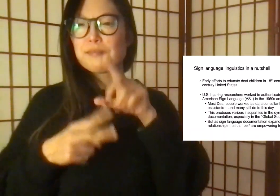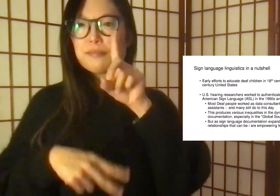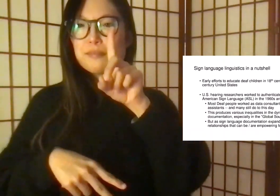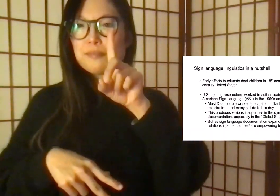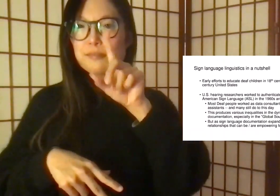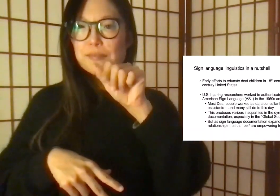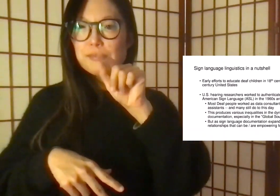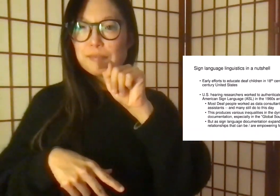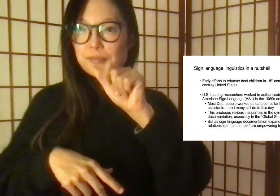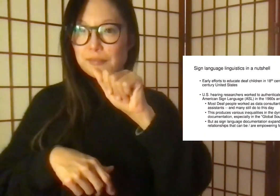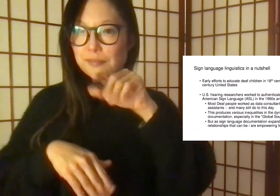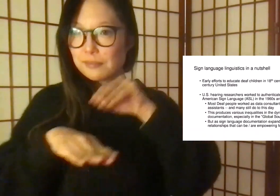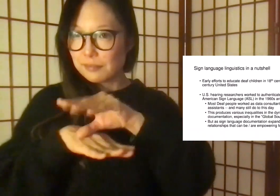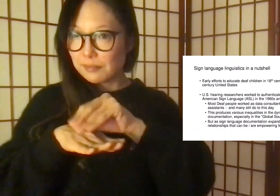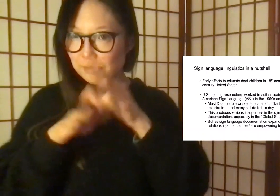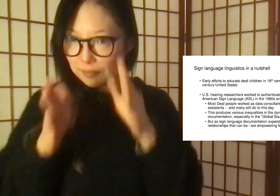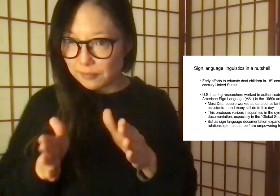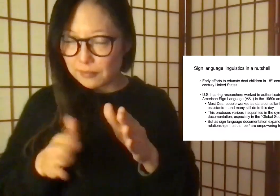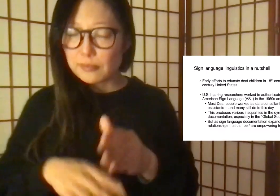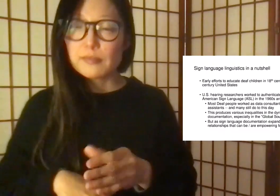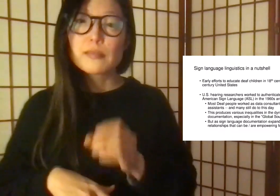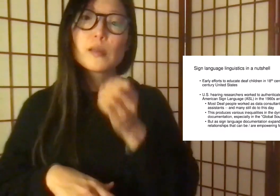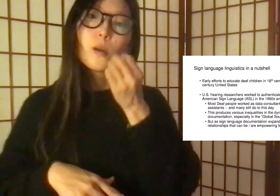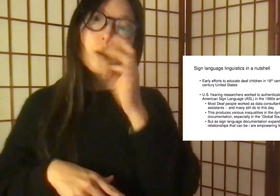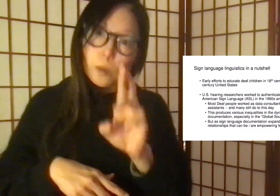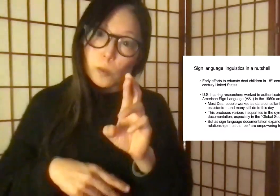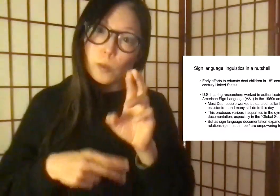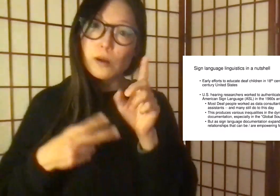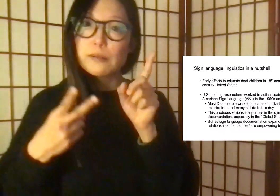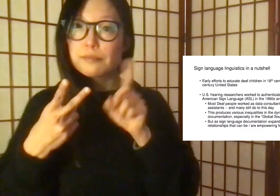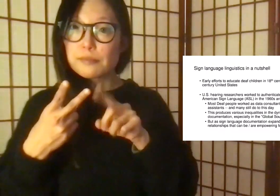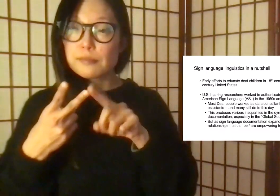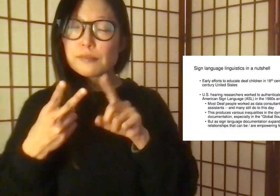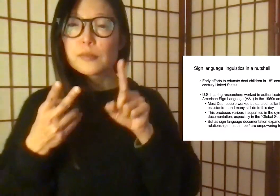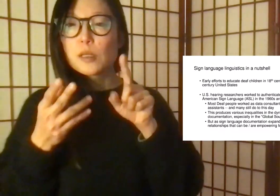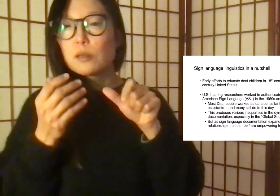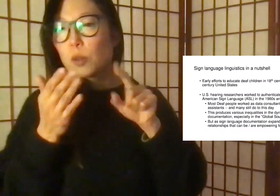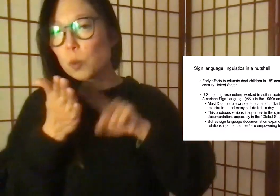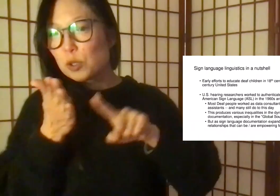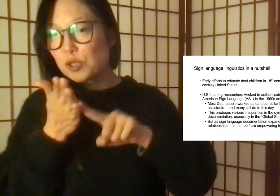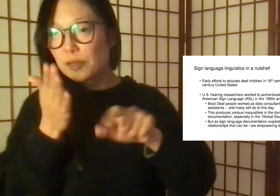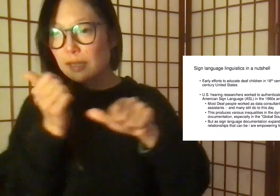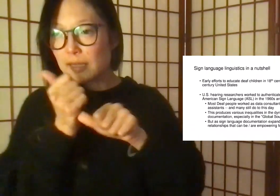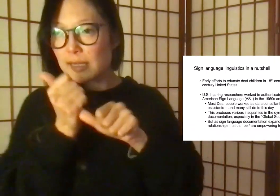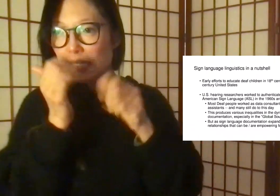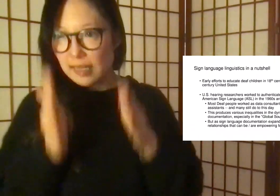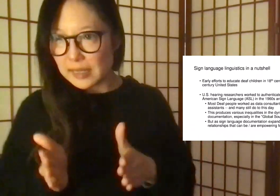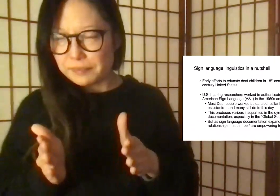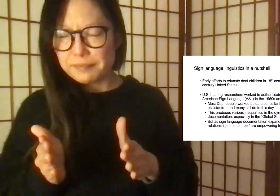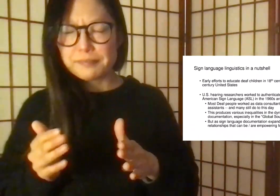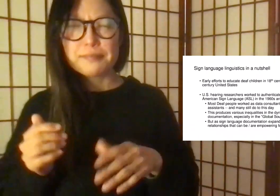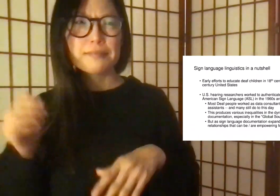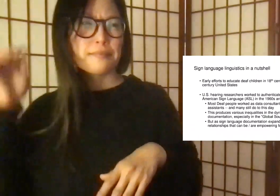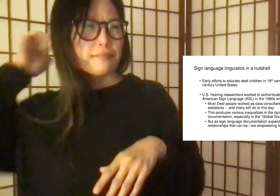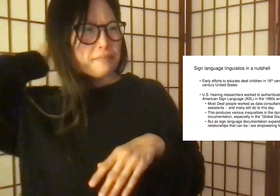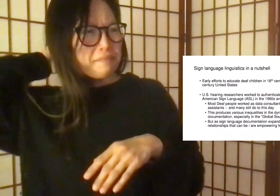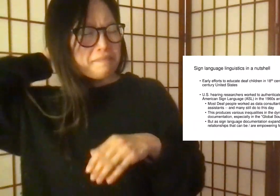roles as either data advisors or and research